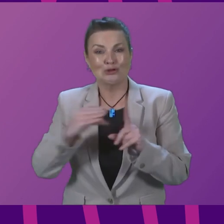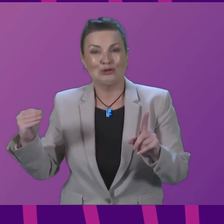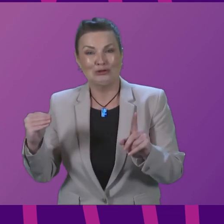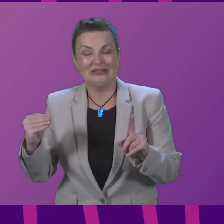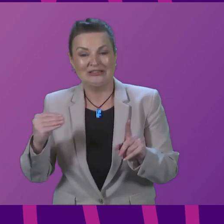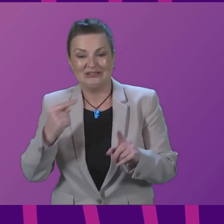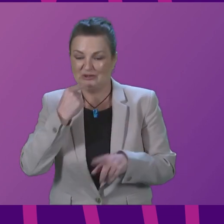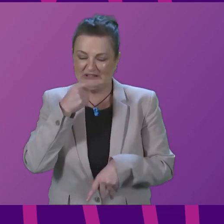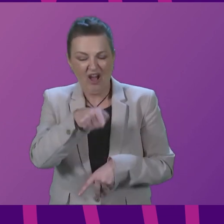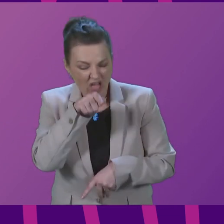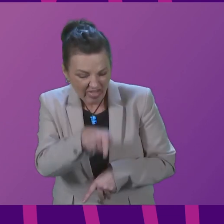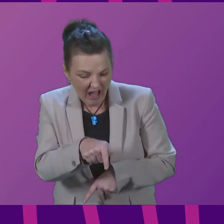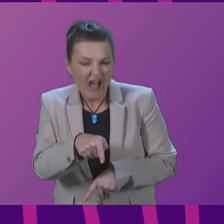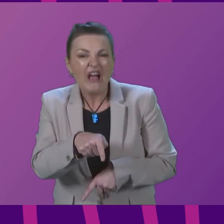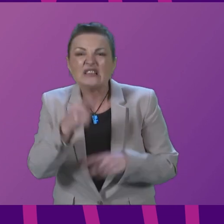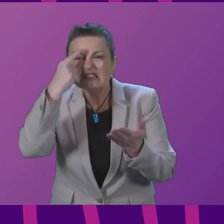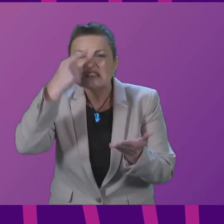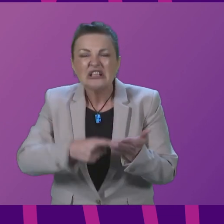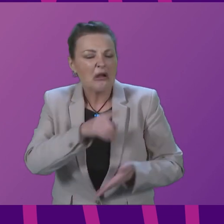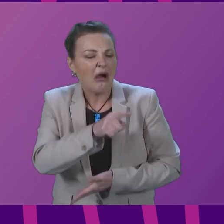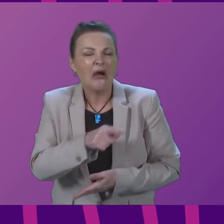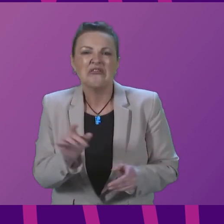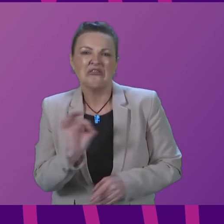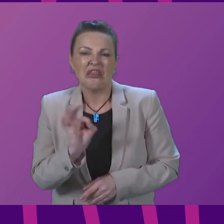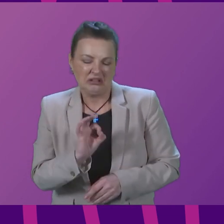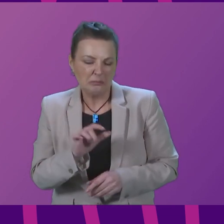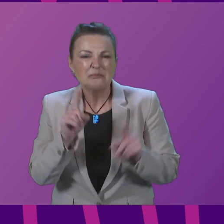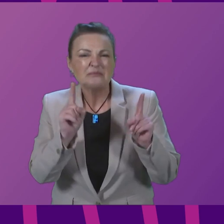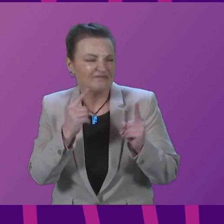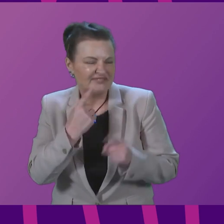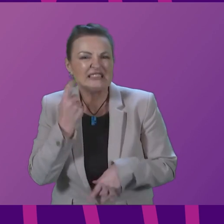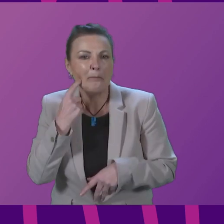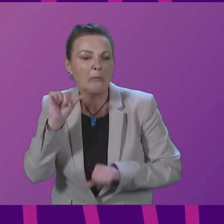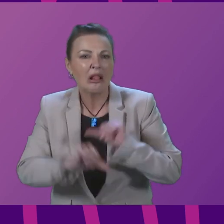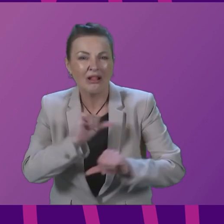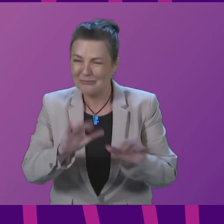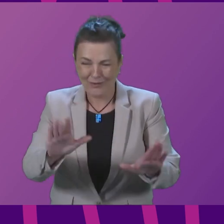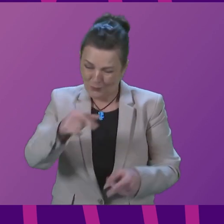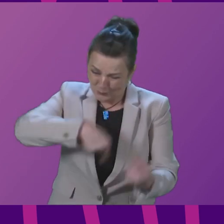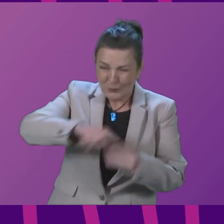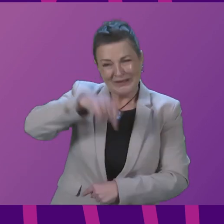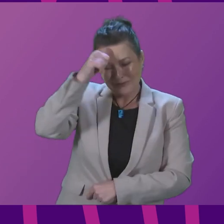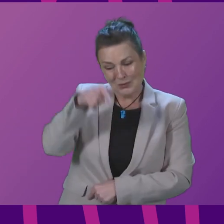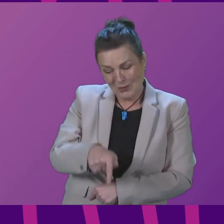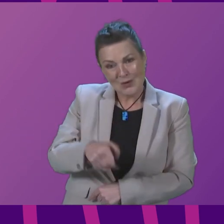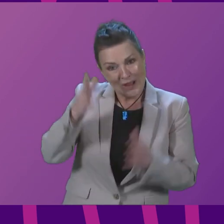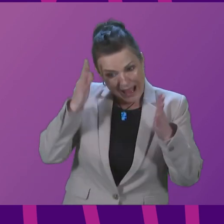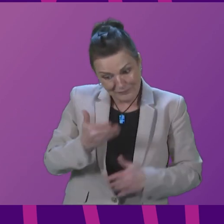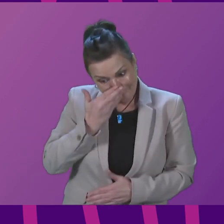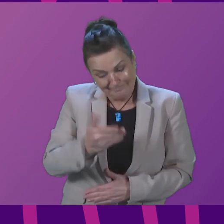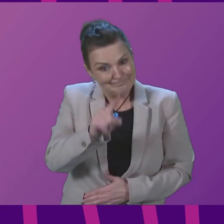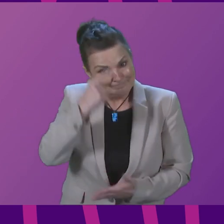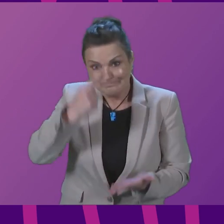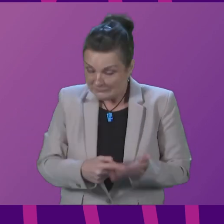these challenging decisions in the simplistic way that they have, but the rest of us know that these decisions have to be faced. And this